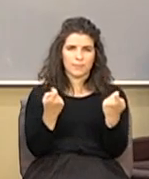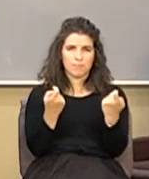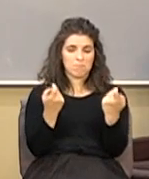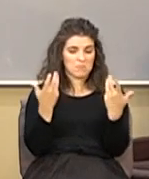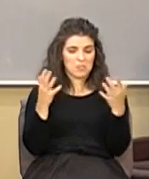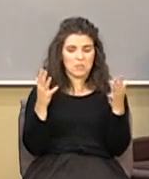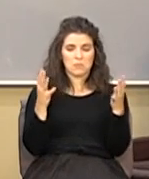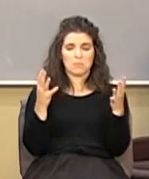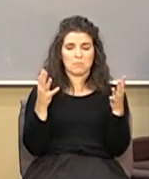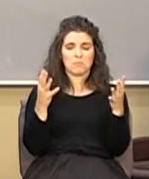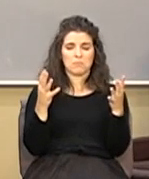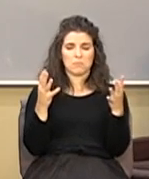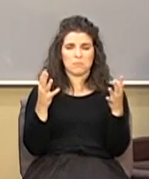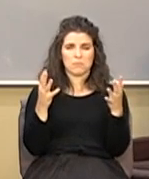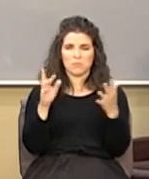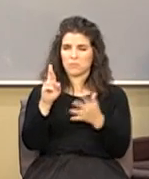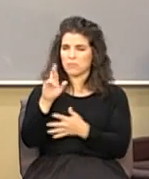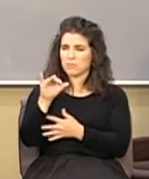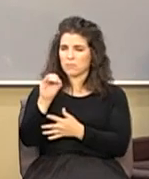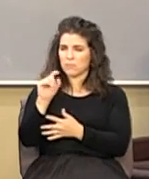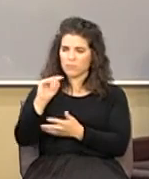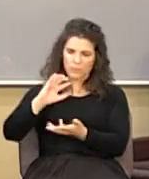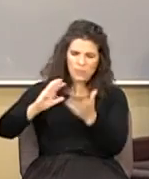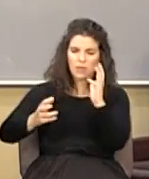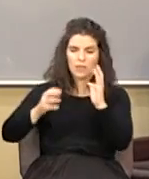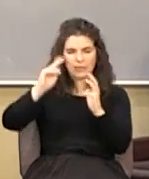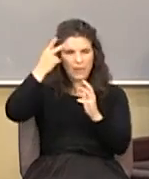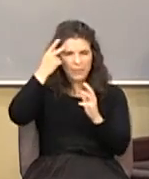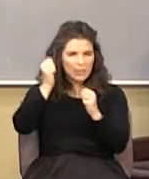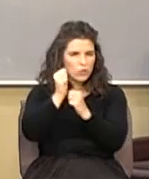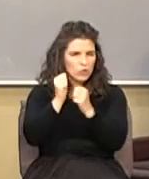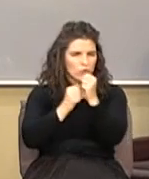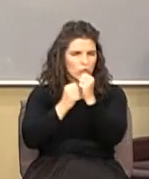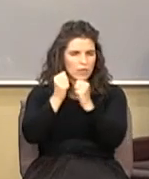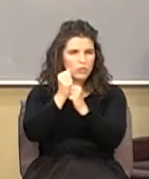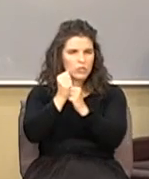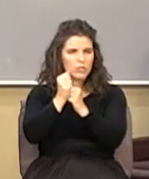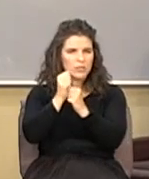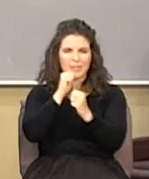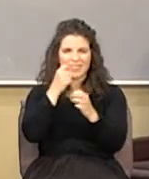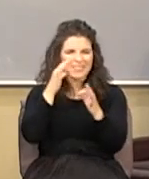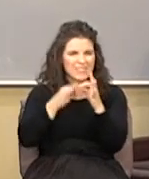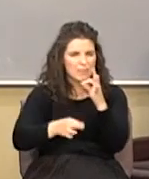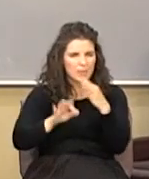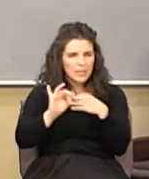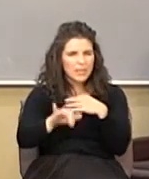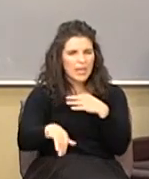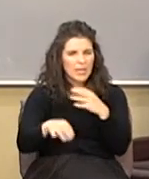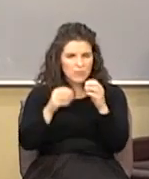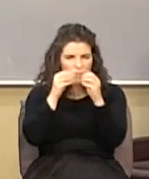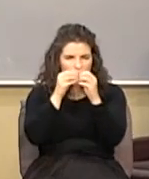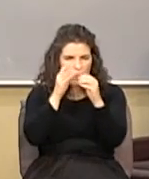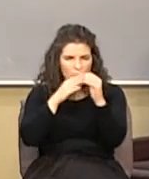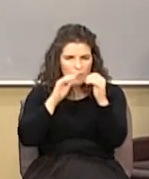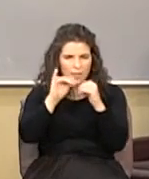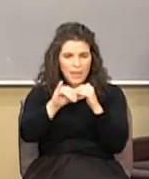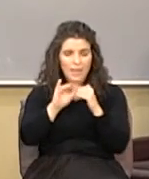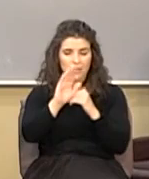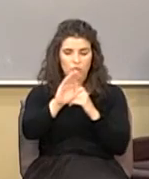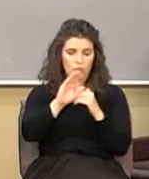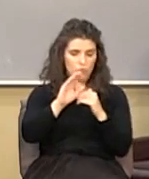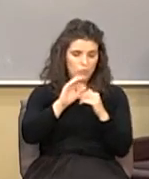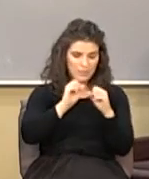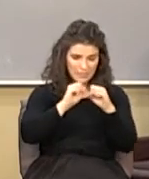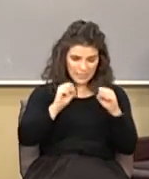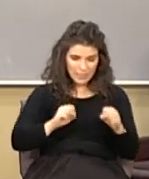rioting is not simply a political strategy it's a systemic problem of your old sin nature